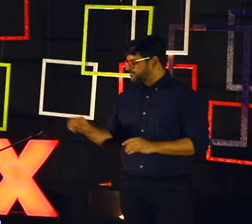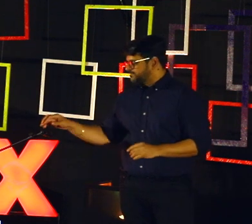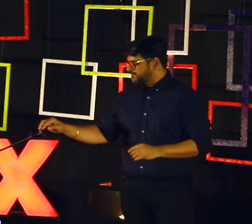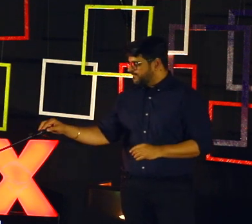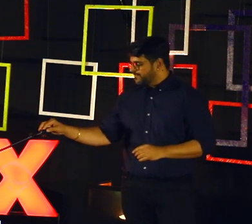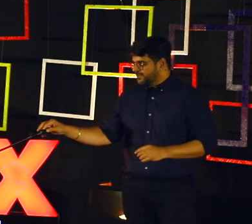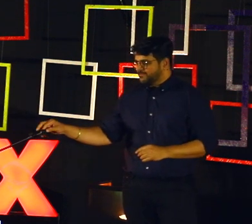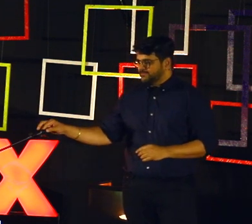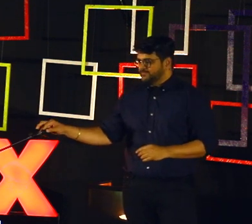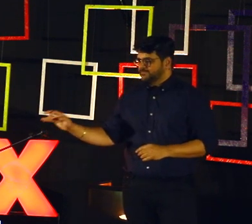misconception.